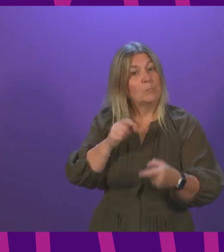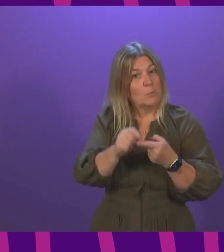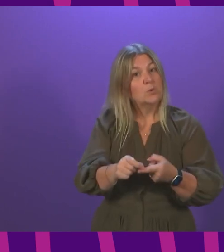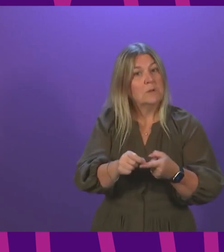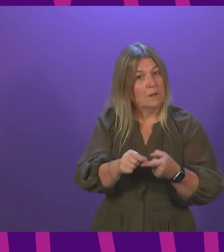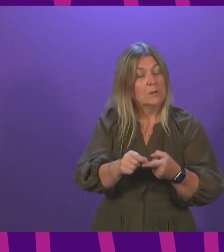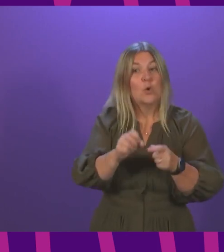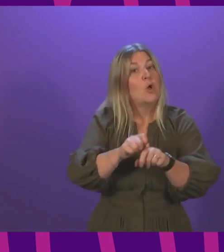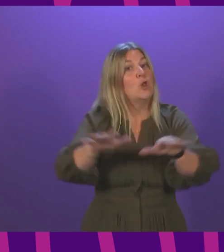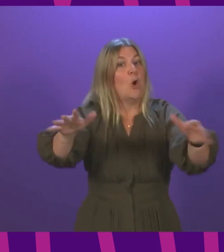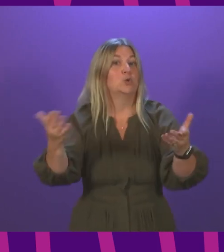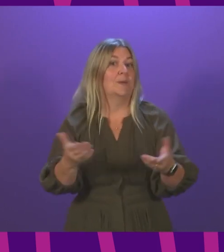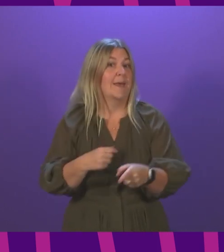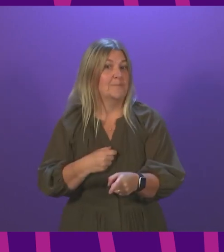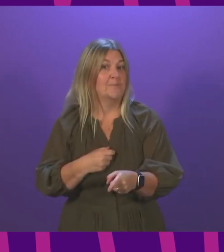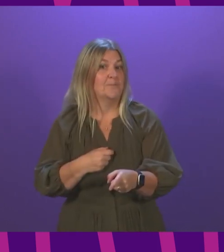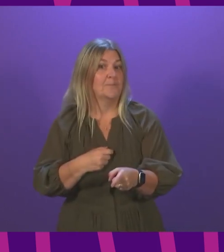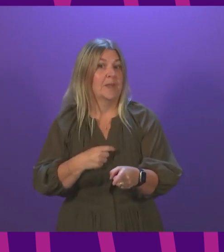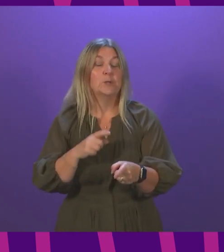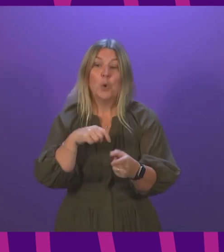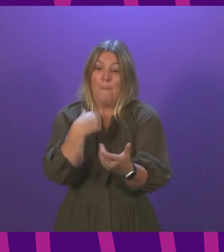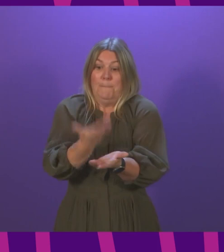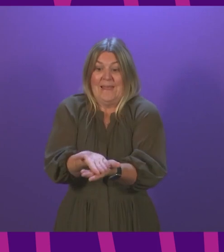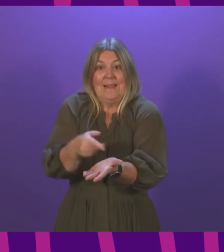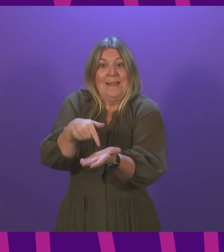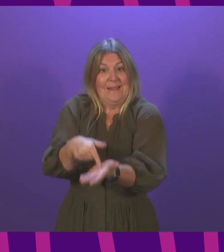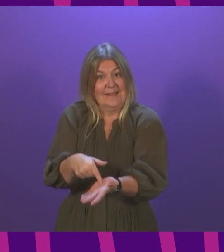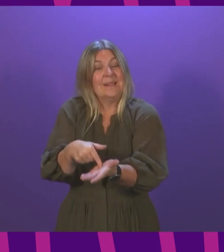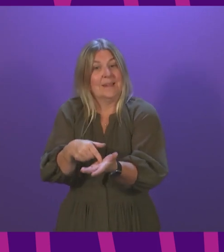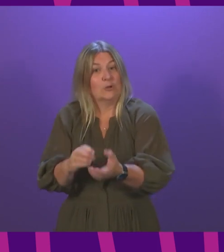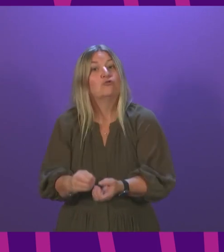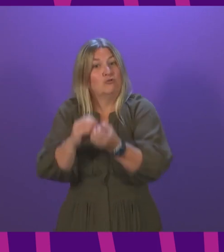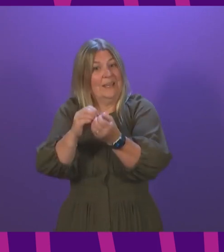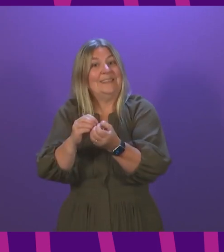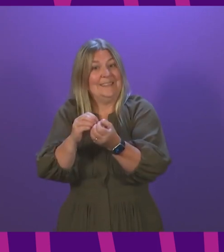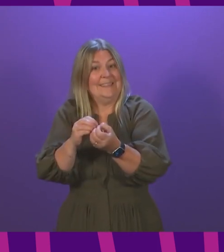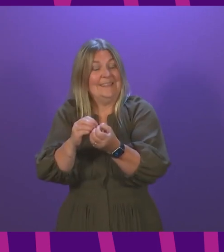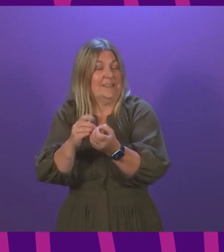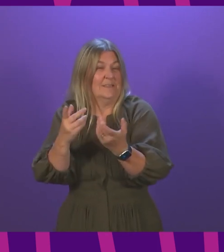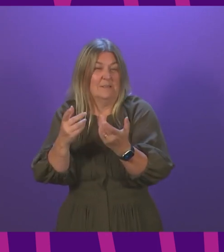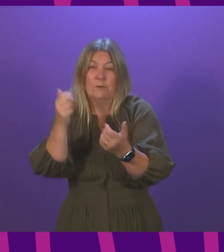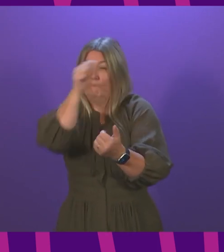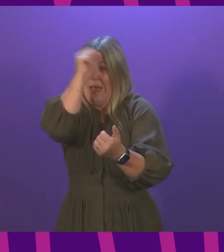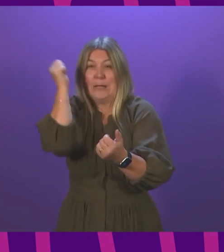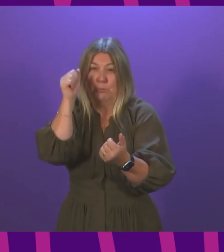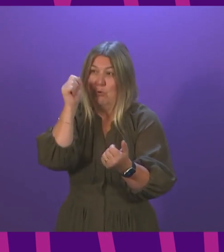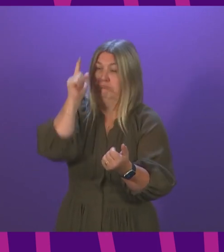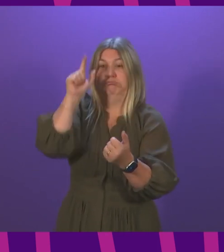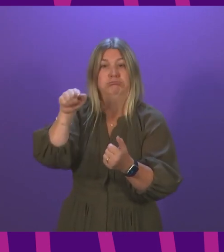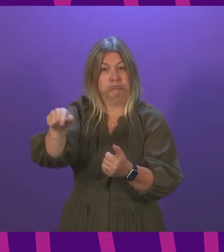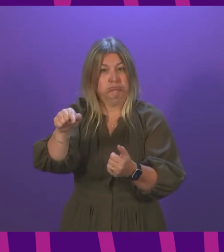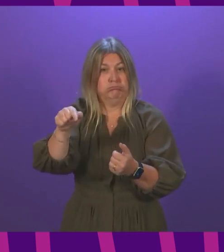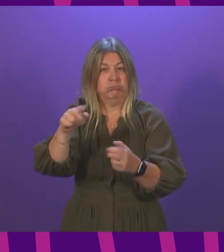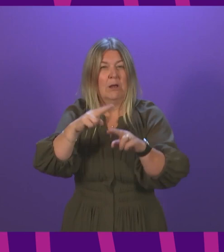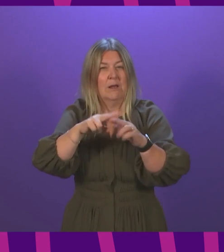which was launched today. And this bill has been built by frontline experts like Favour Scotland. It has the backing of recovery